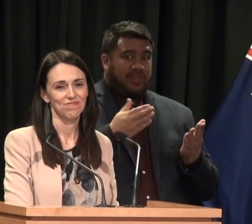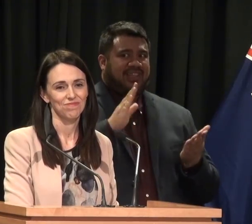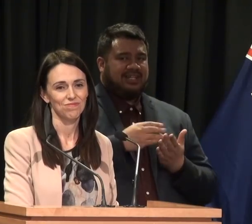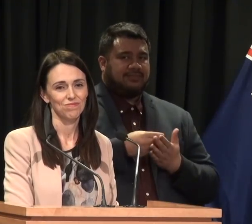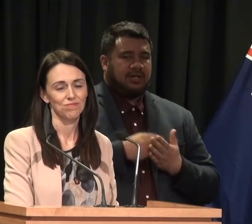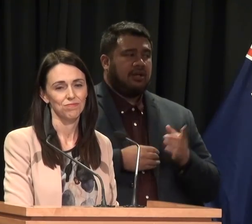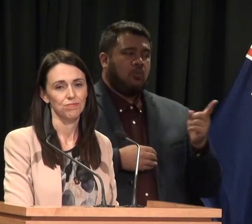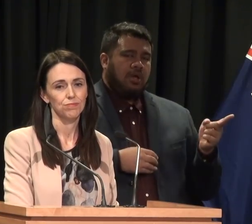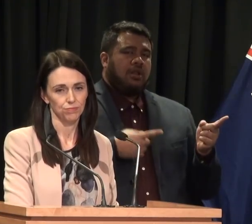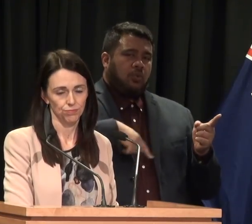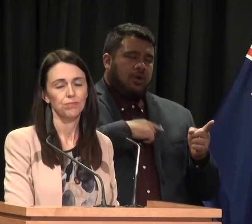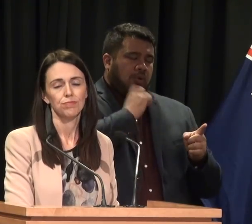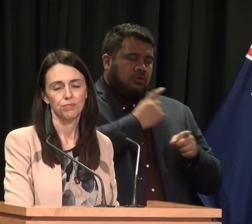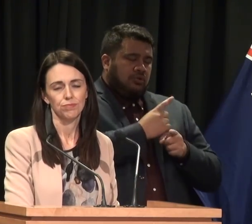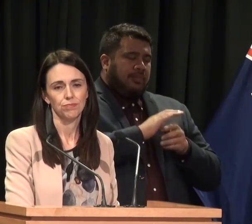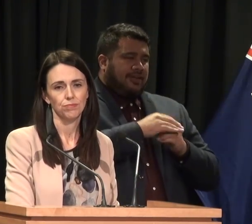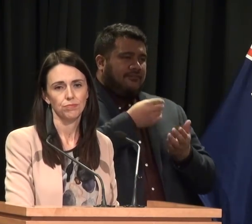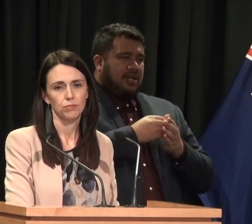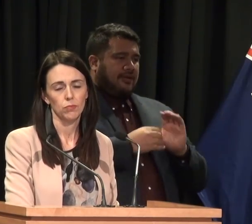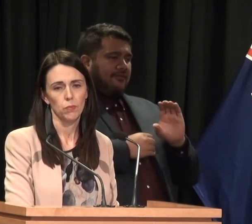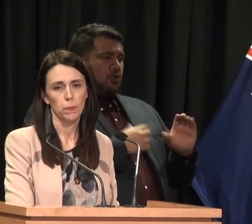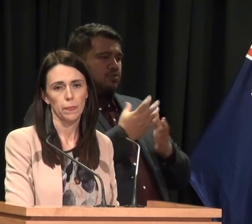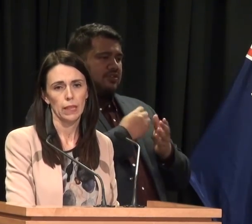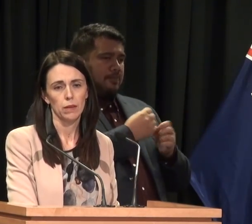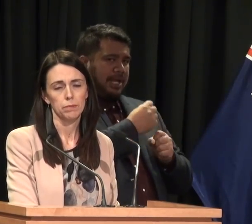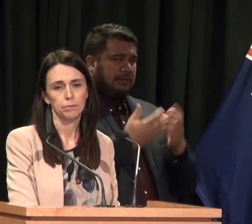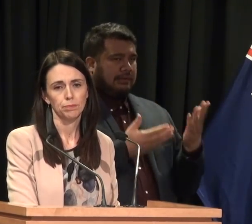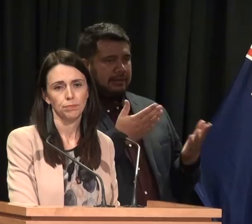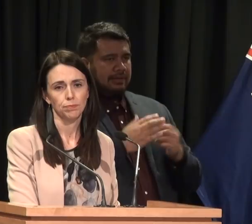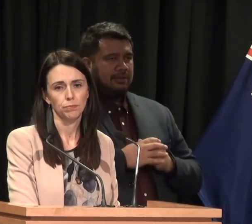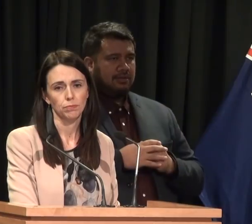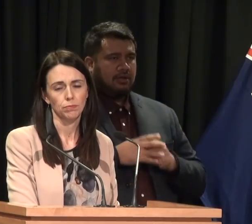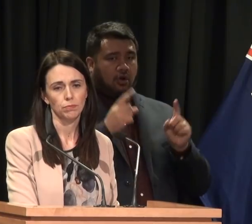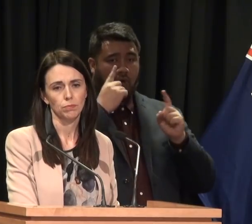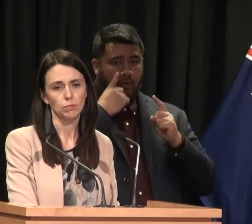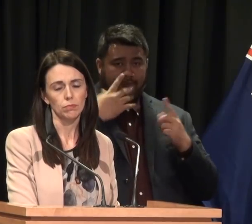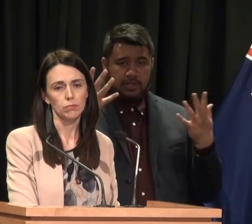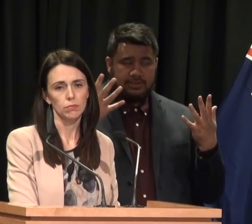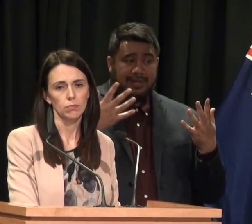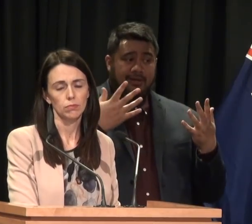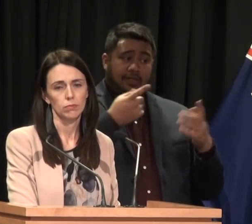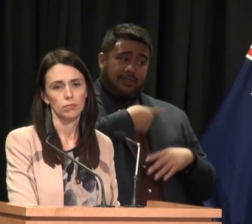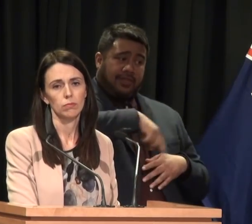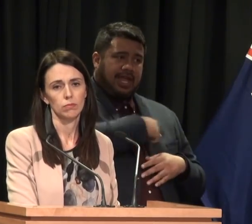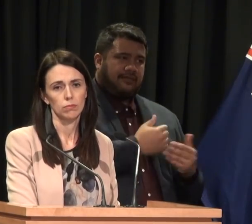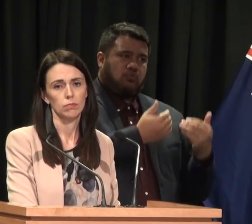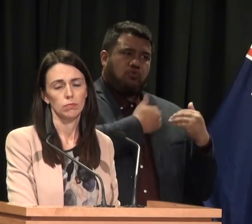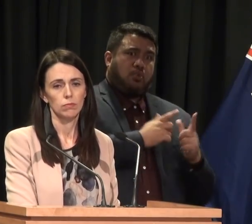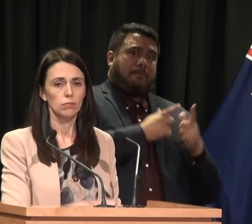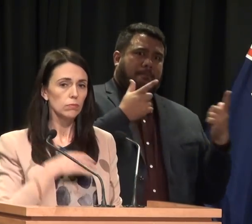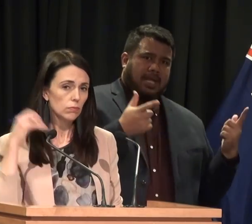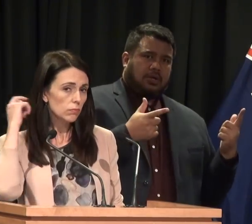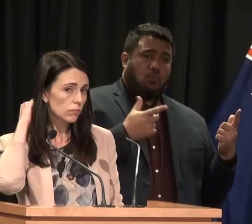on, one of them is around the funding of the Reserve Bank. Quite clearly, you know, they have a significant role to play